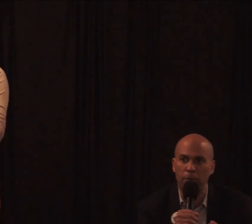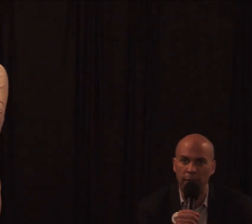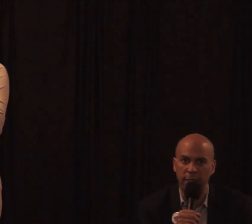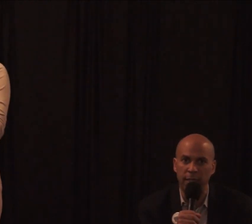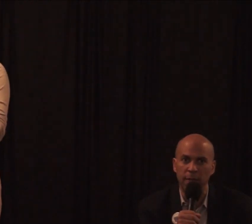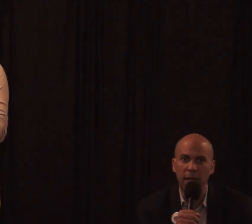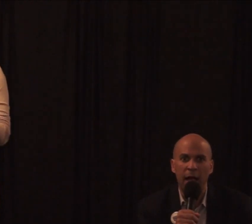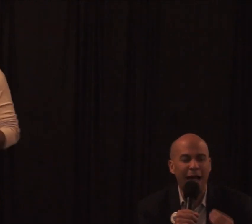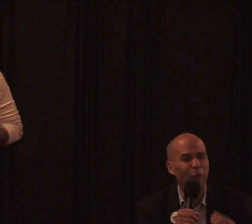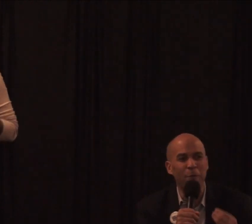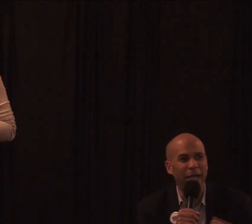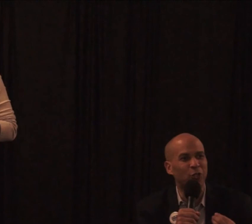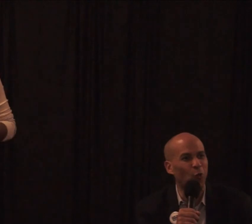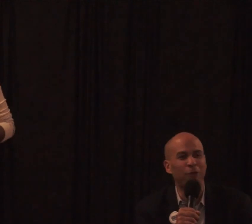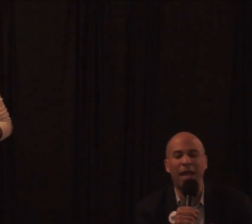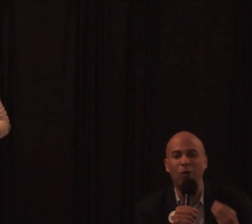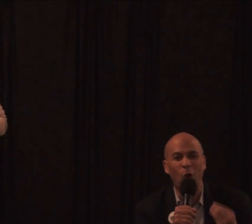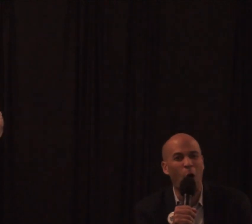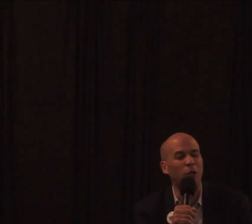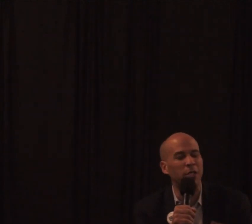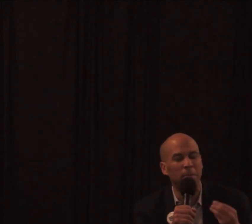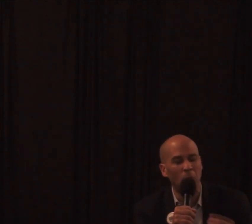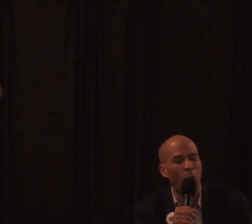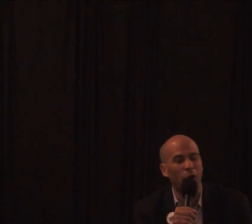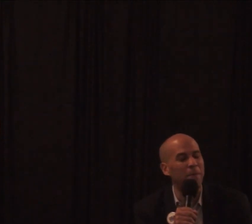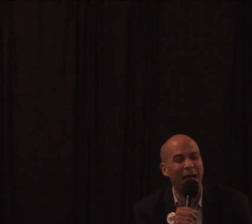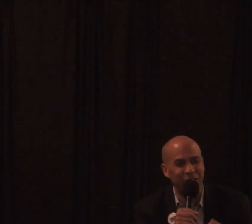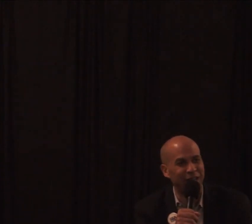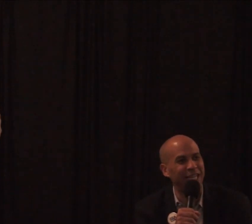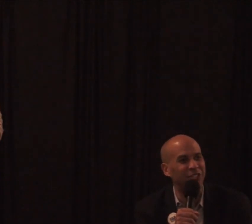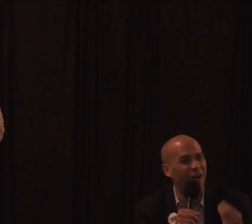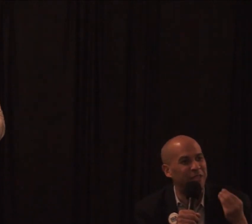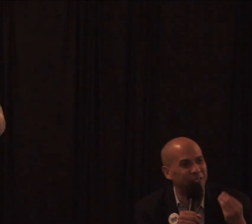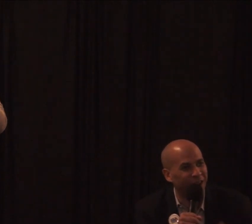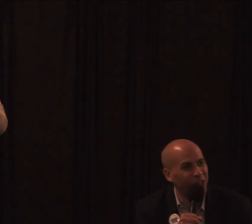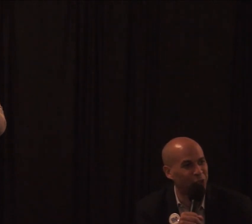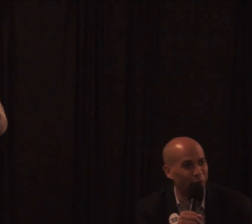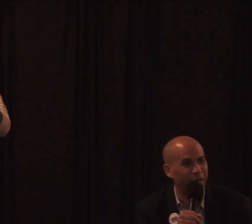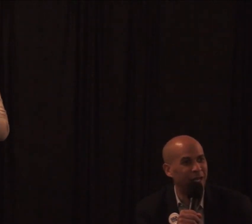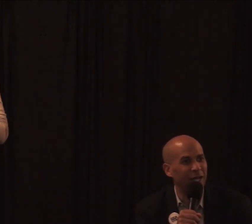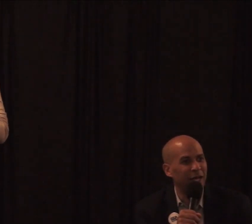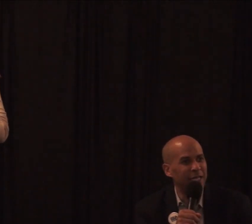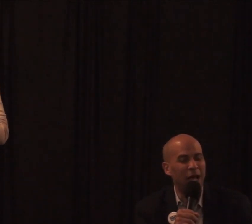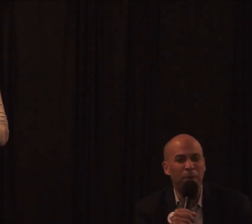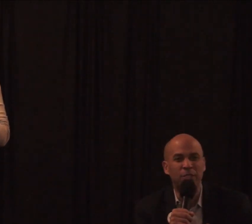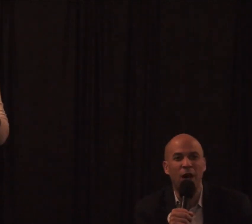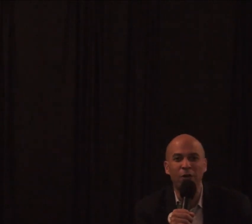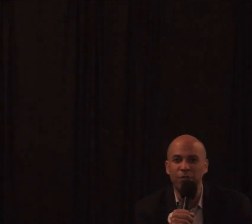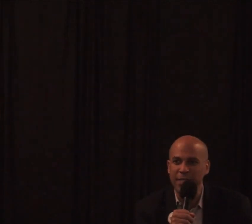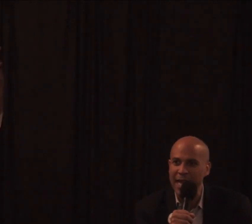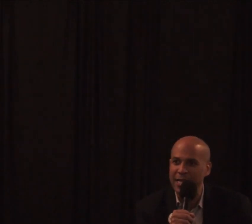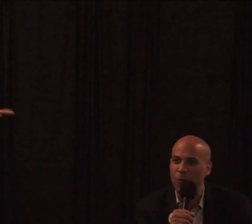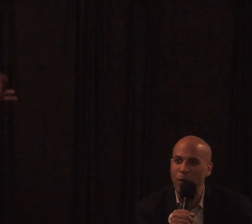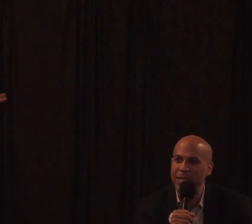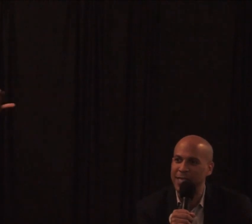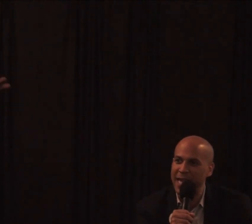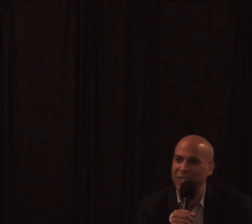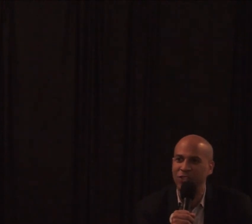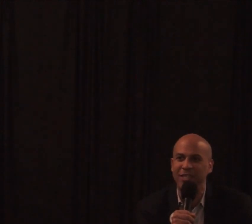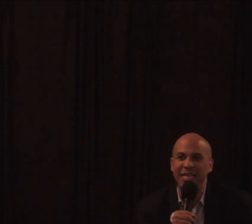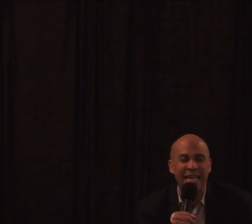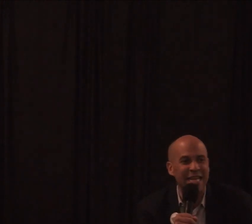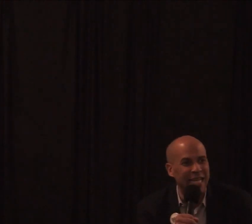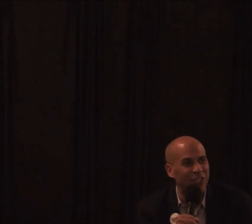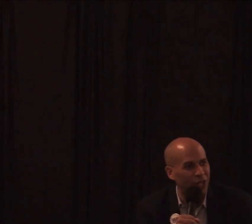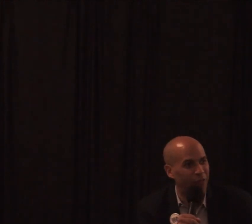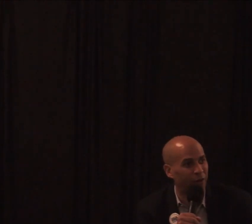I am your president, I will make sure that I call to the moral imagination of this country to help us to understand that we as a